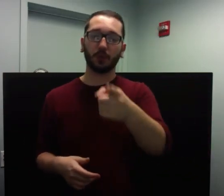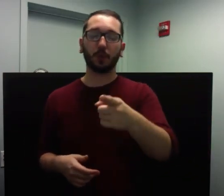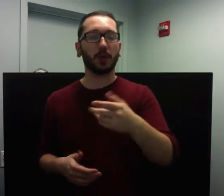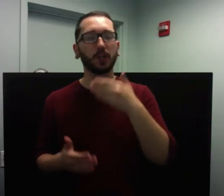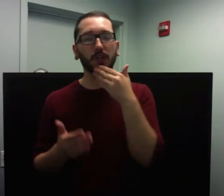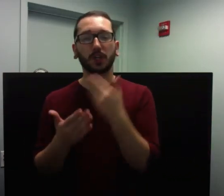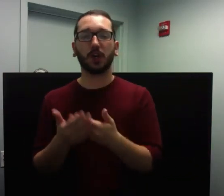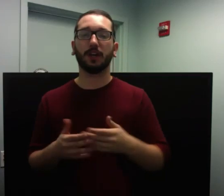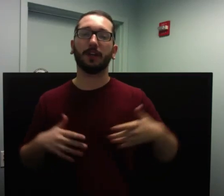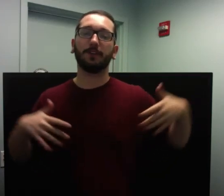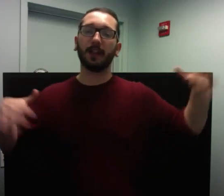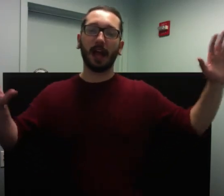Thank Thank you.